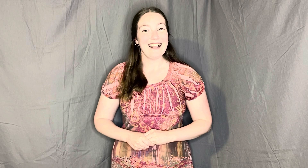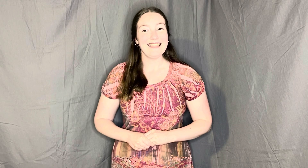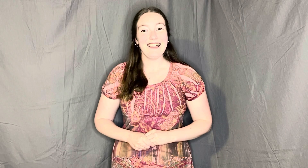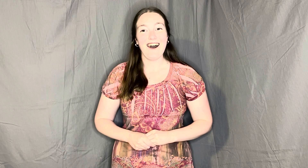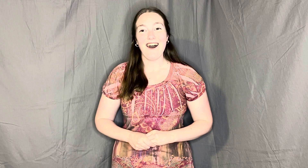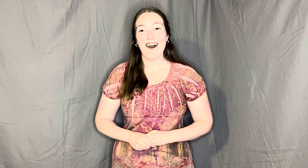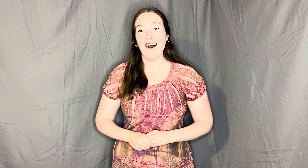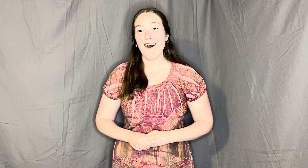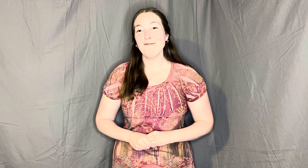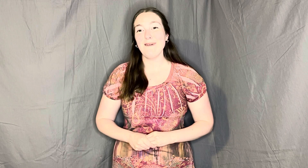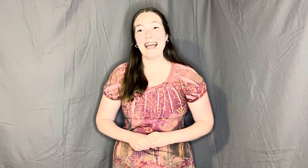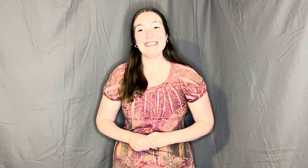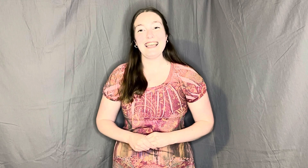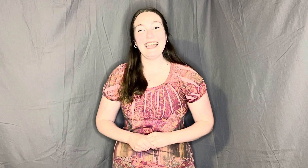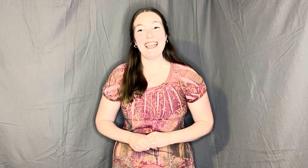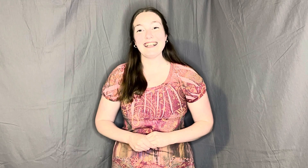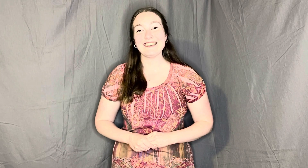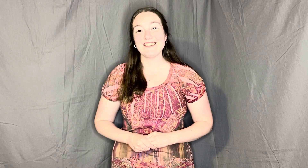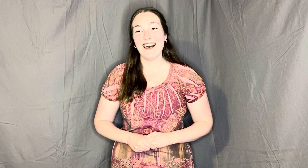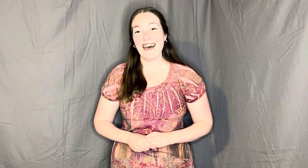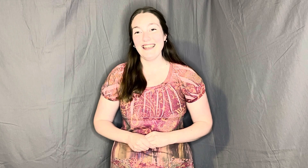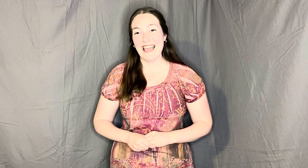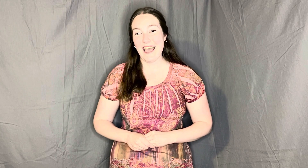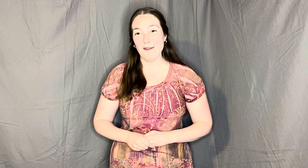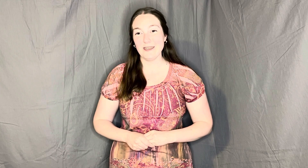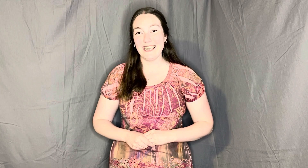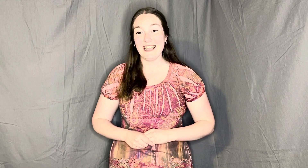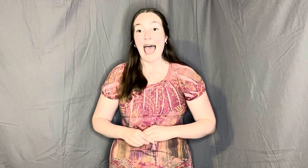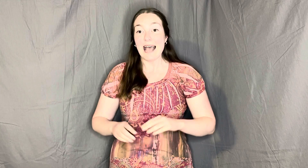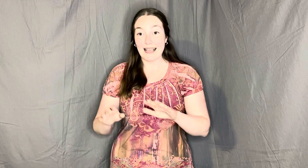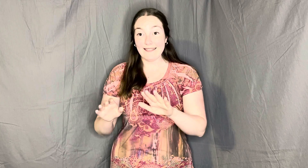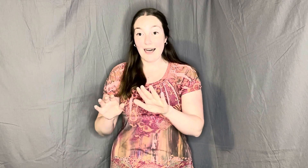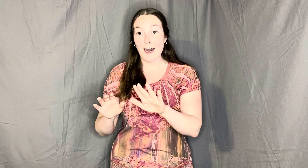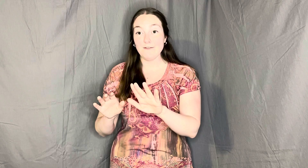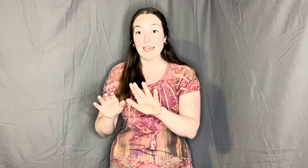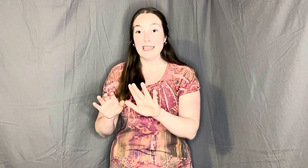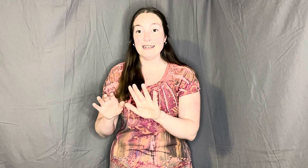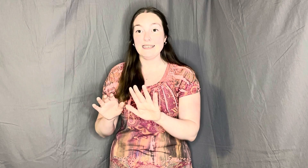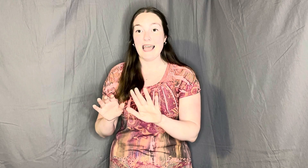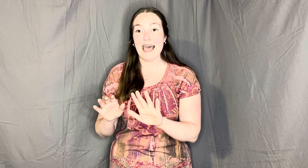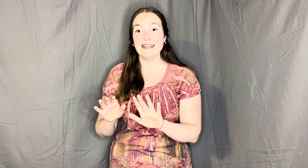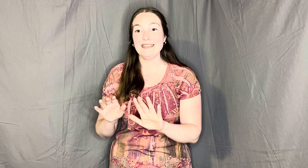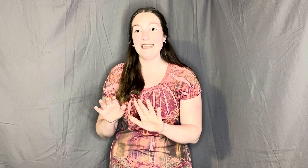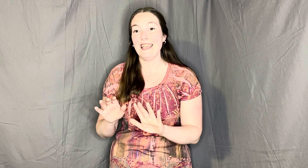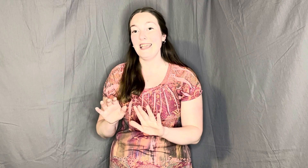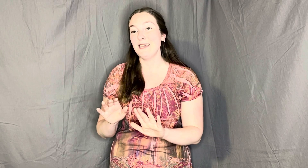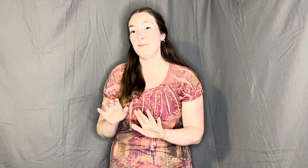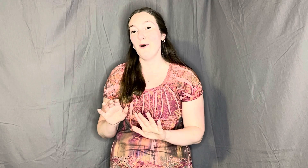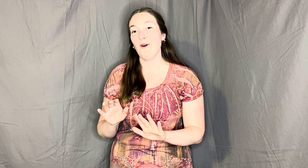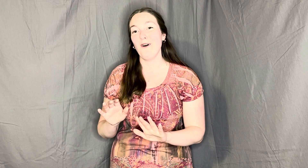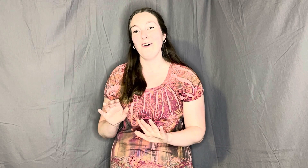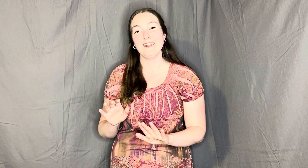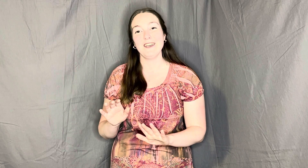love my dictionary, and I love the indented border.